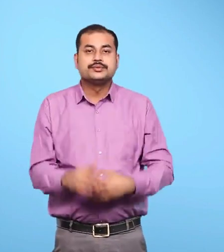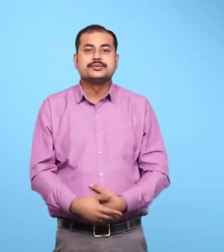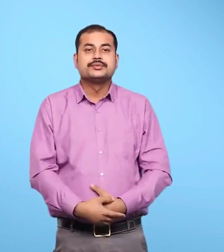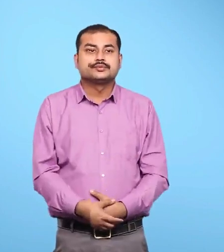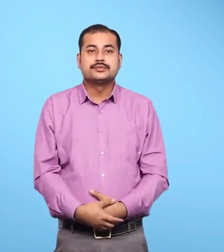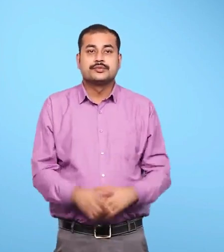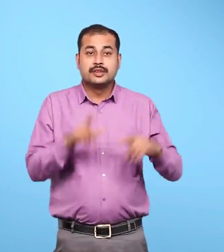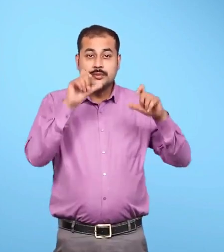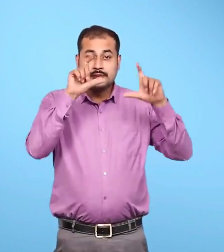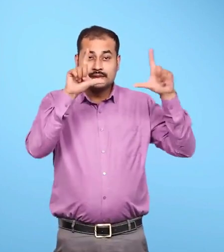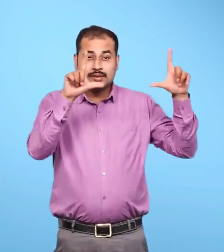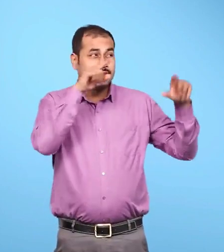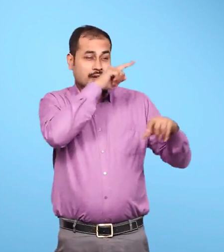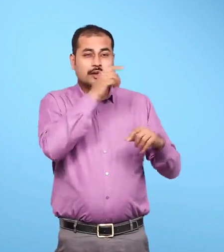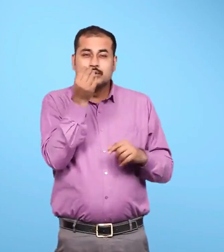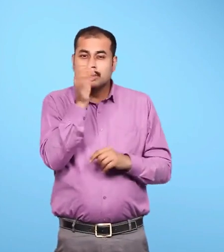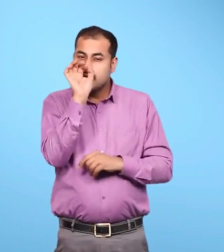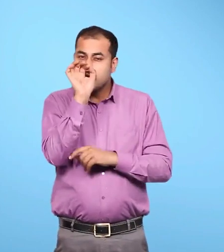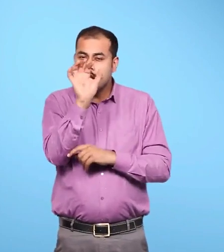Clues are given in the box.